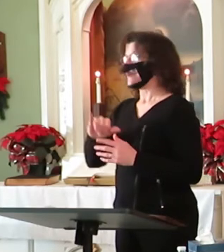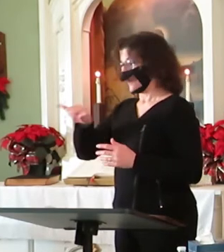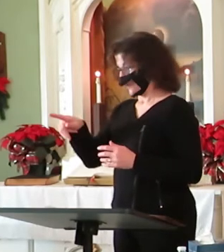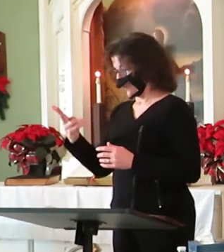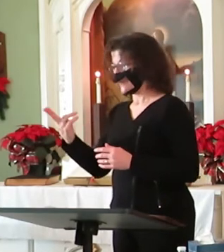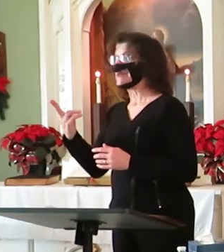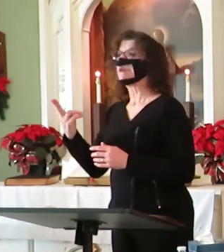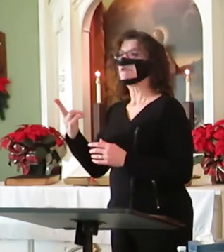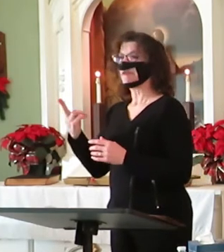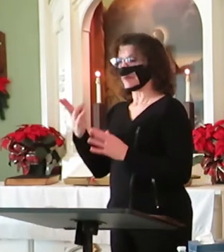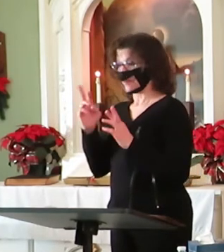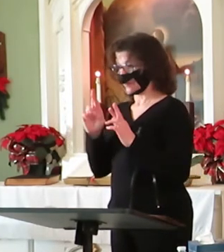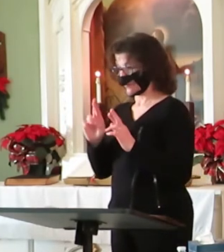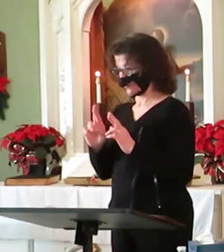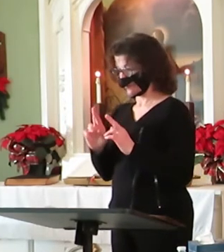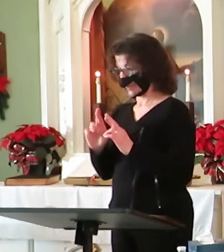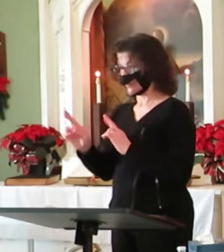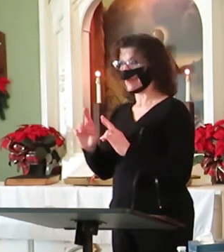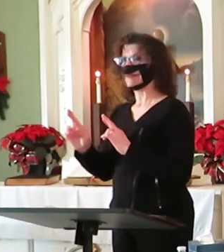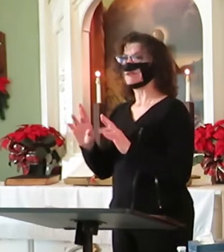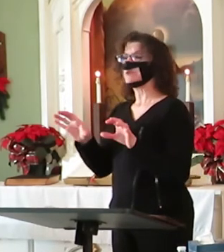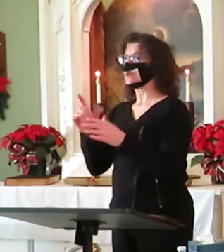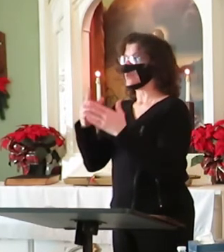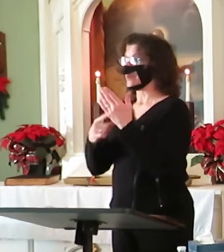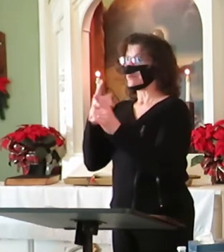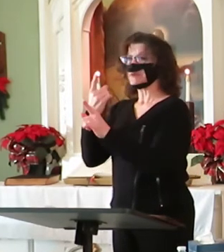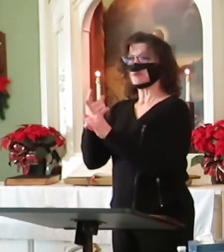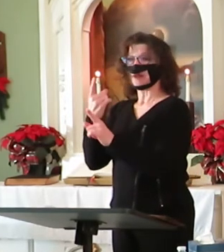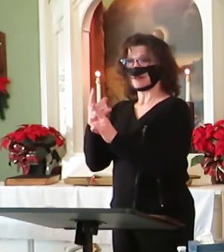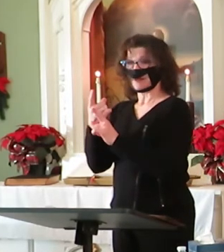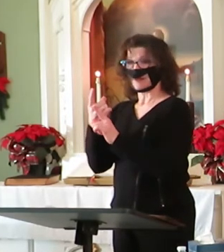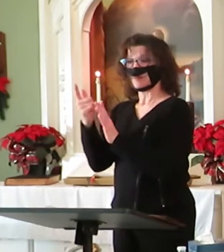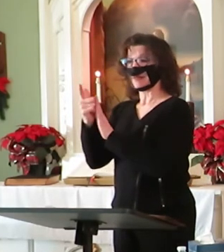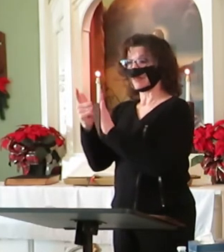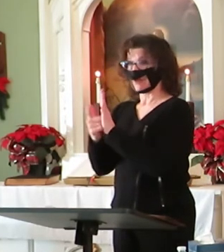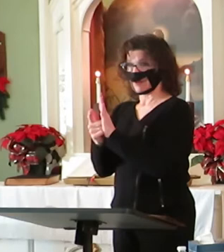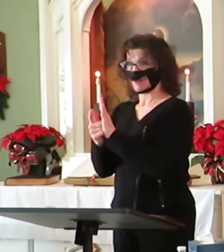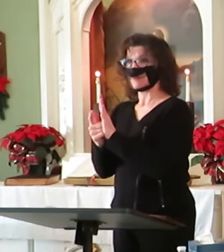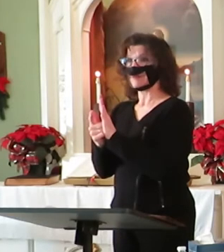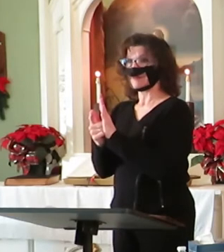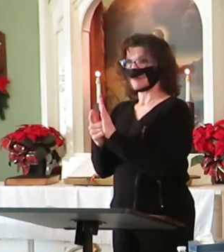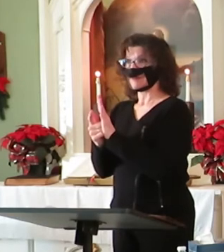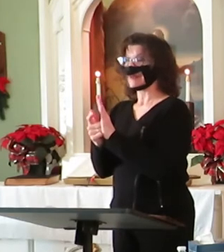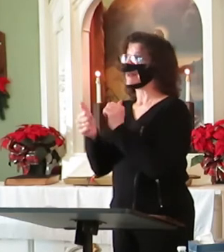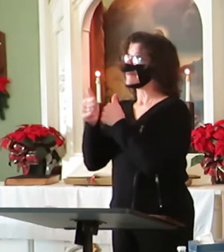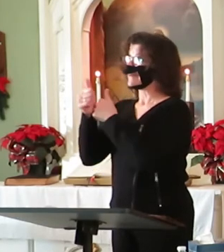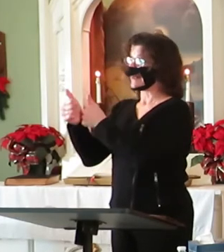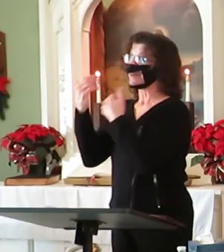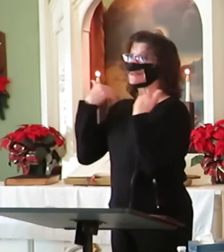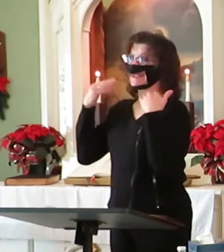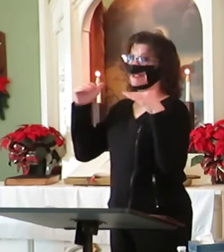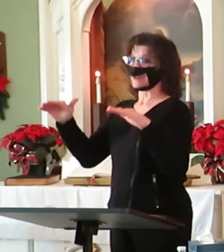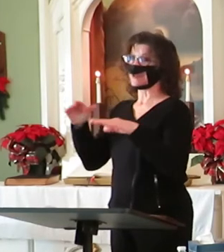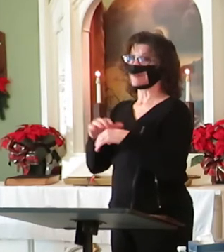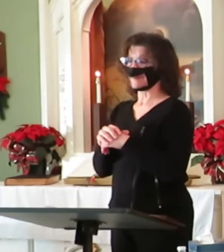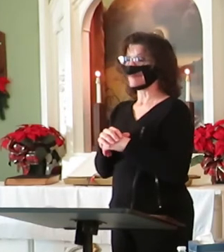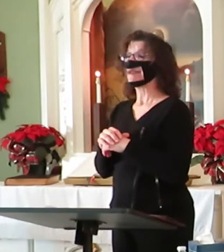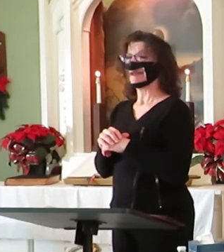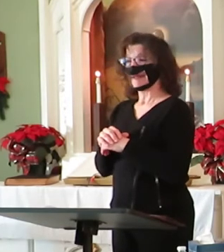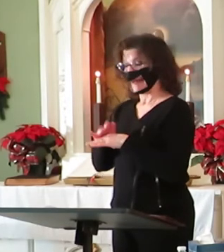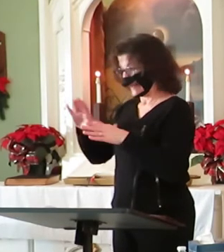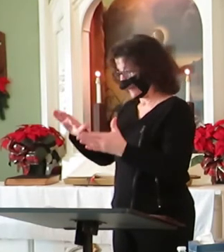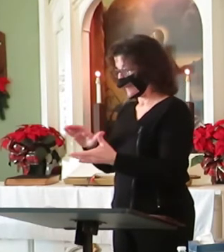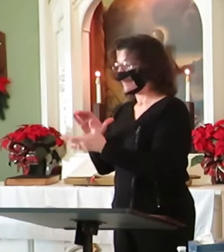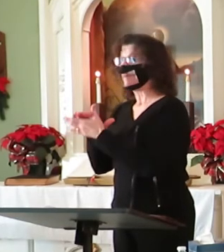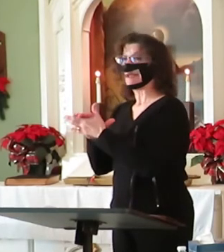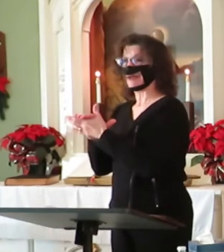right by law and the community, does what is right by God. He takes Mary as his wife and honors